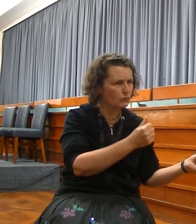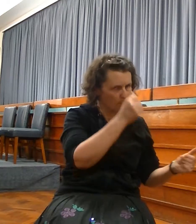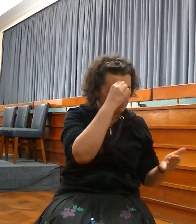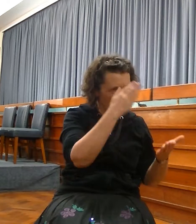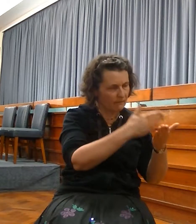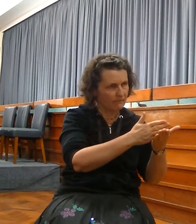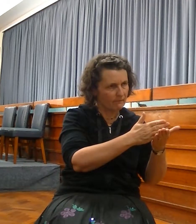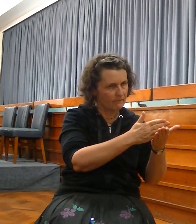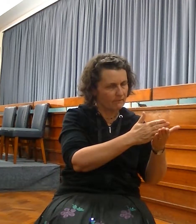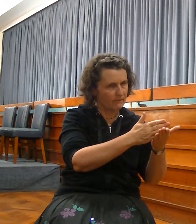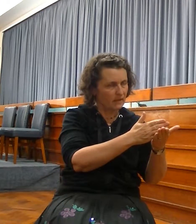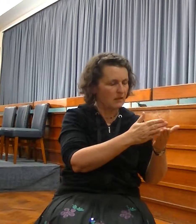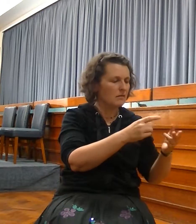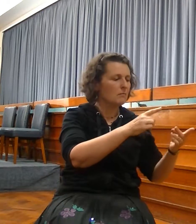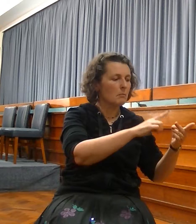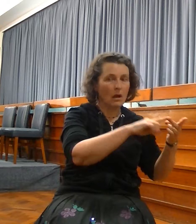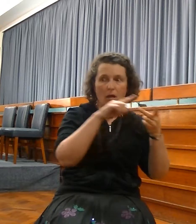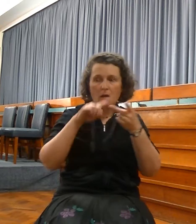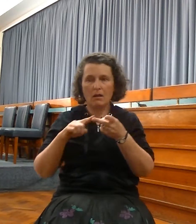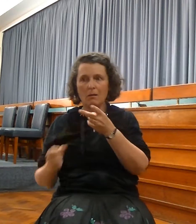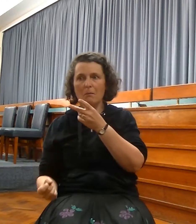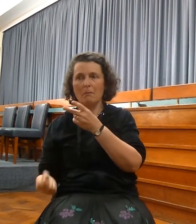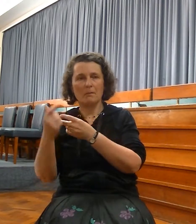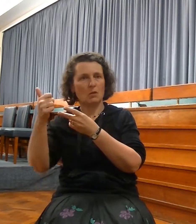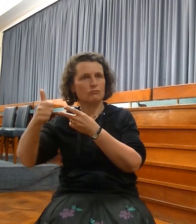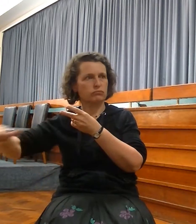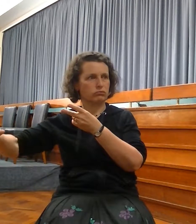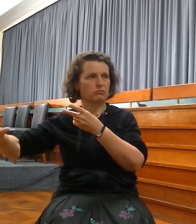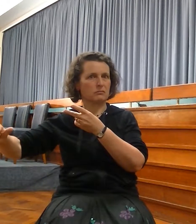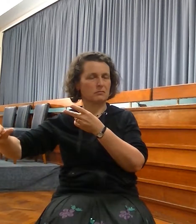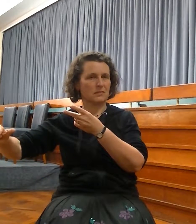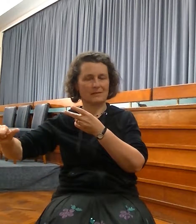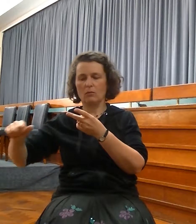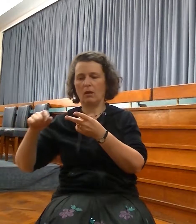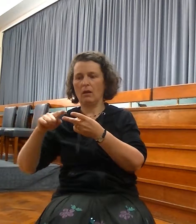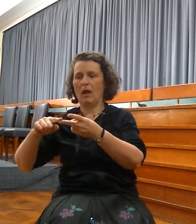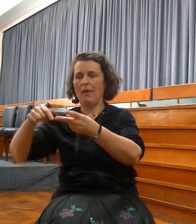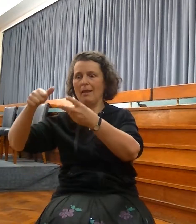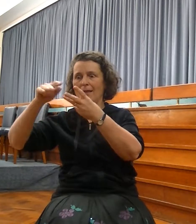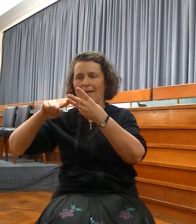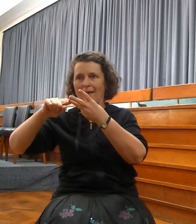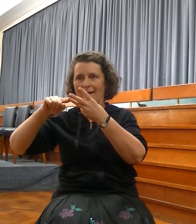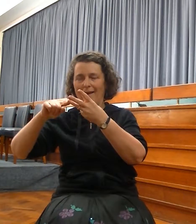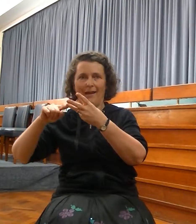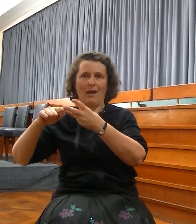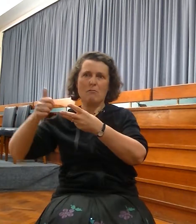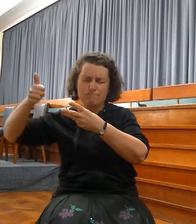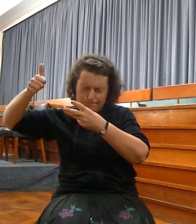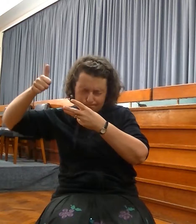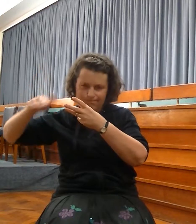fulfilled until you come to the church. And it isn't super entirely fulfilled until you all